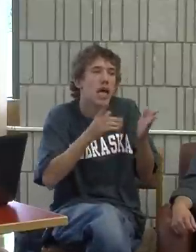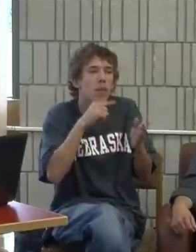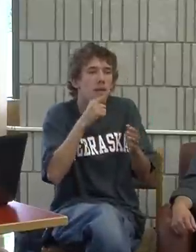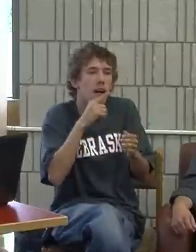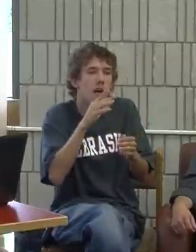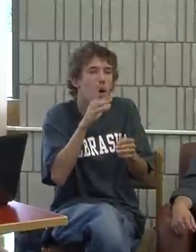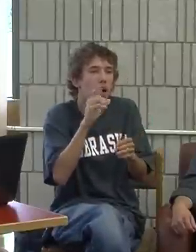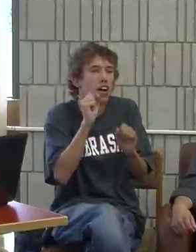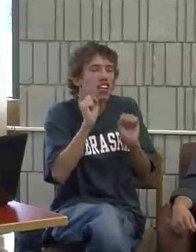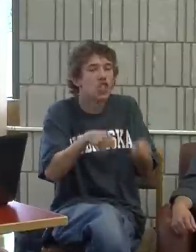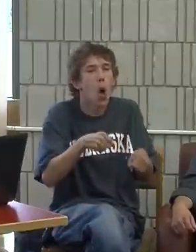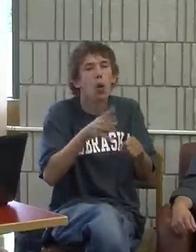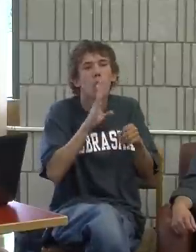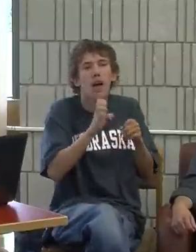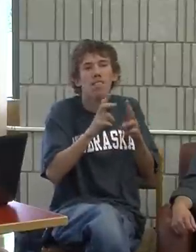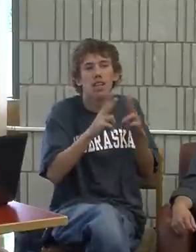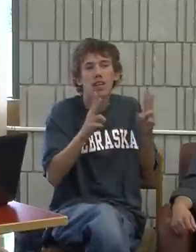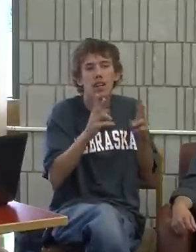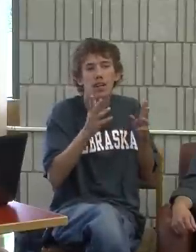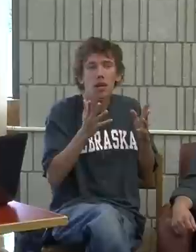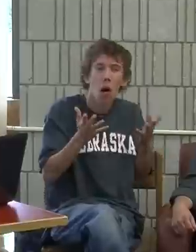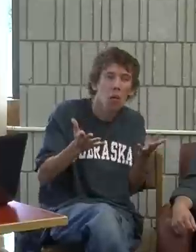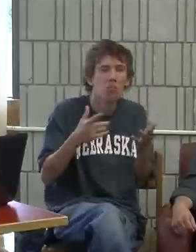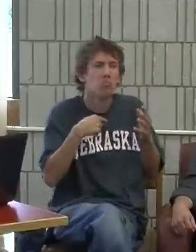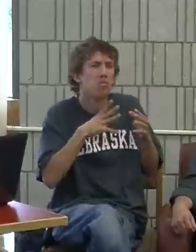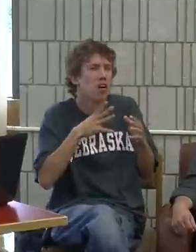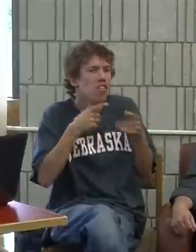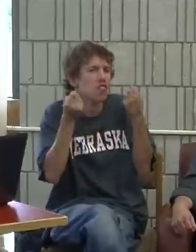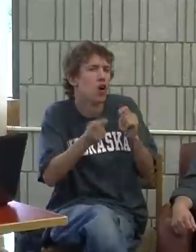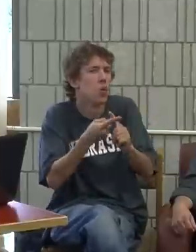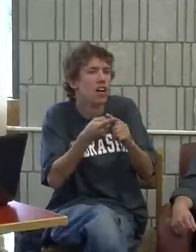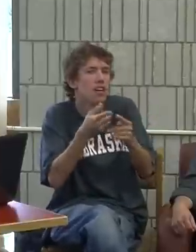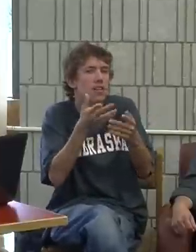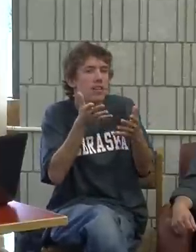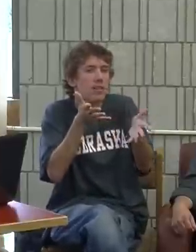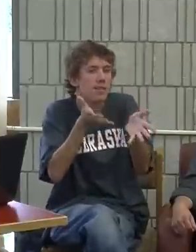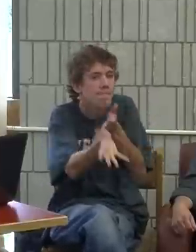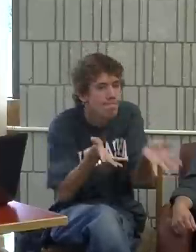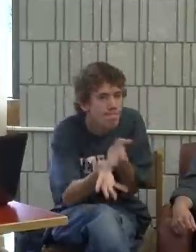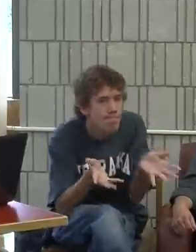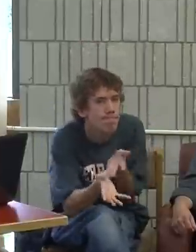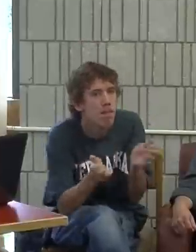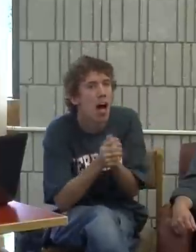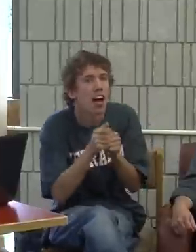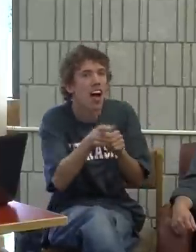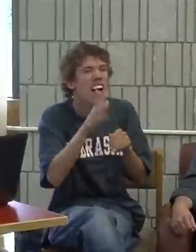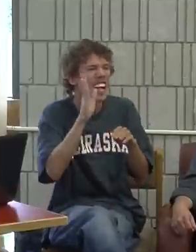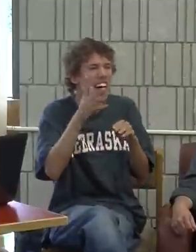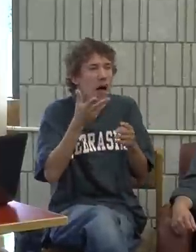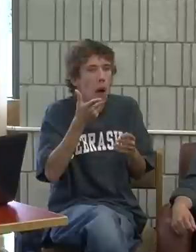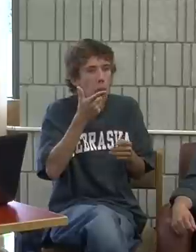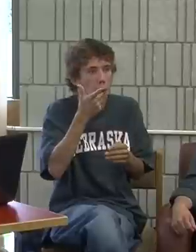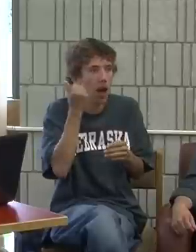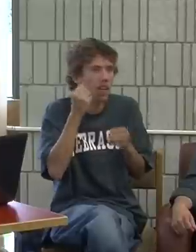some hearing people, some can be fine, they say, you know, they can adjust to the fact that you're deaf.